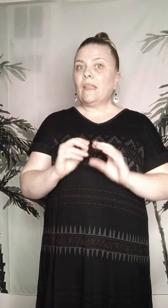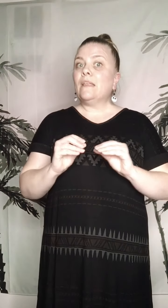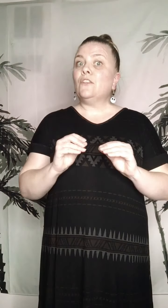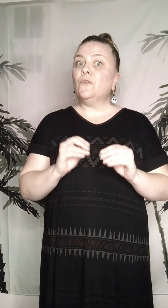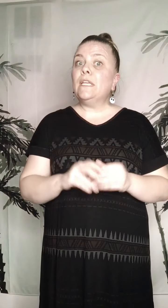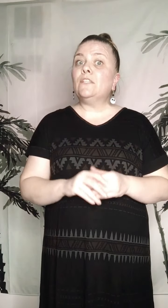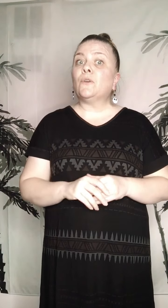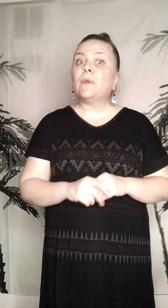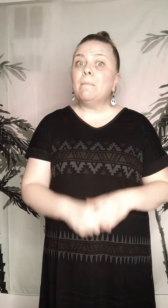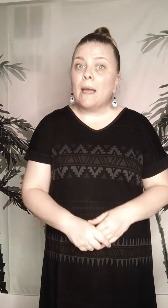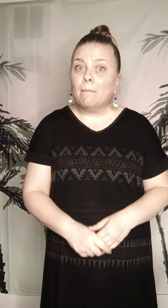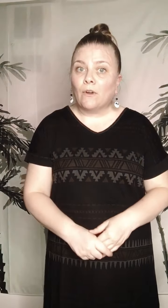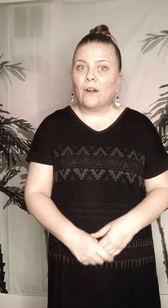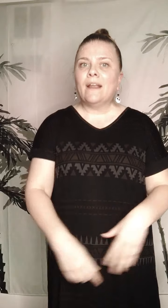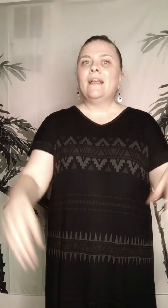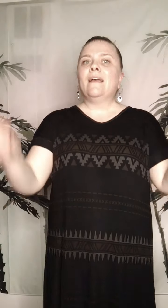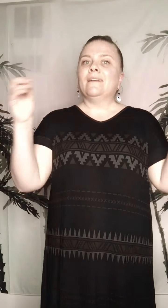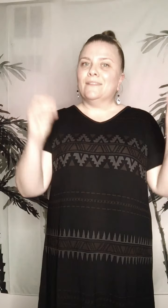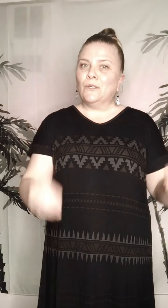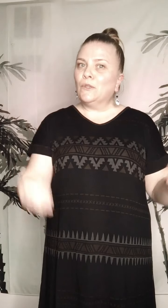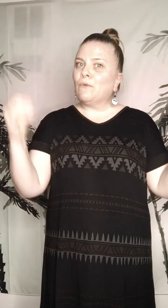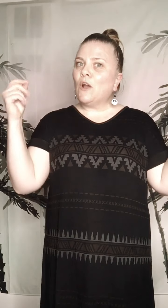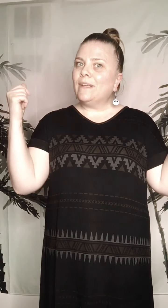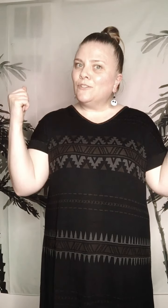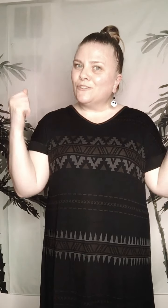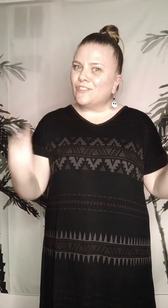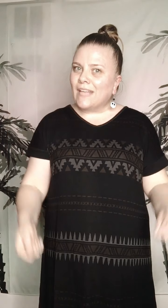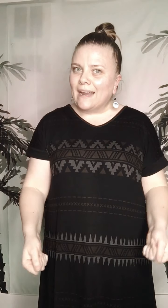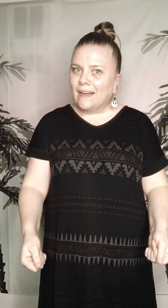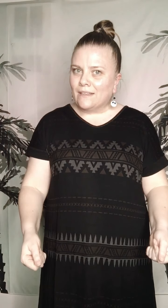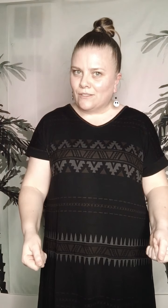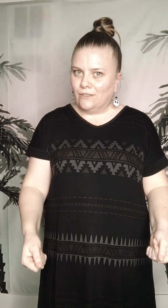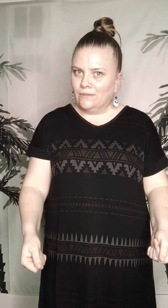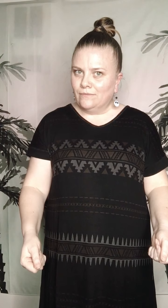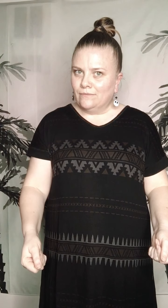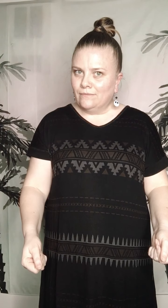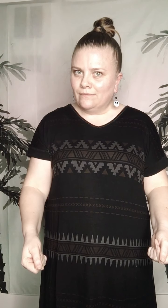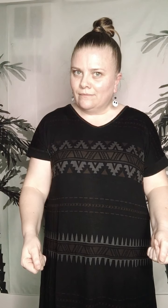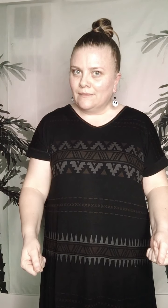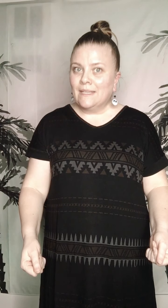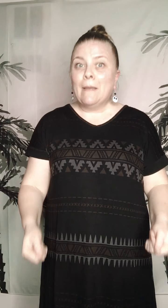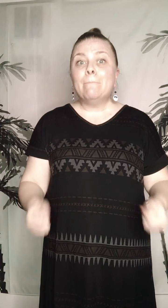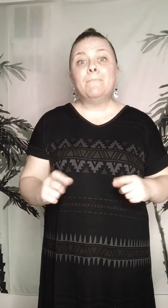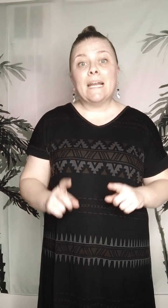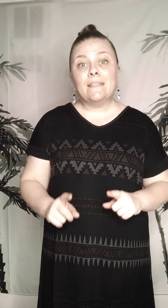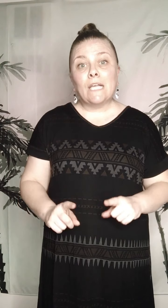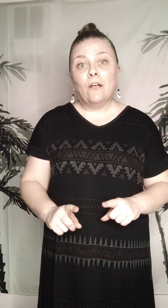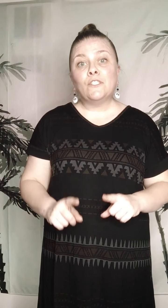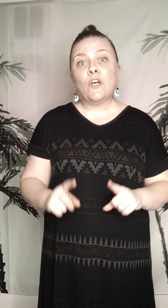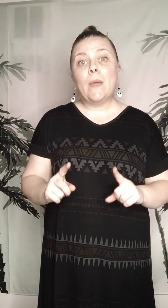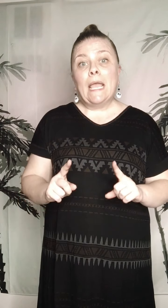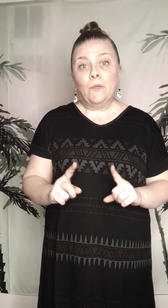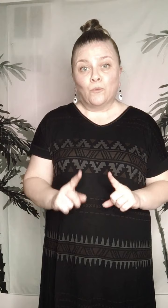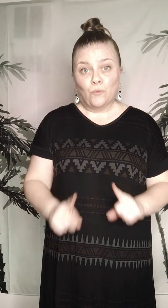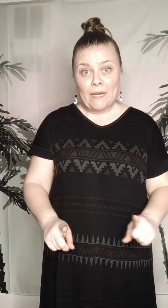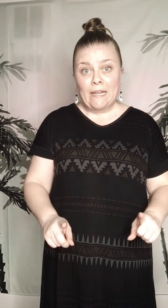You need to remember, LuLaRoe is your side hustle, but it's also a real